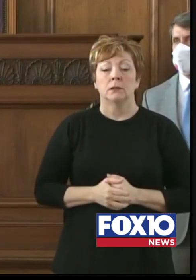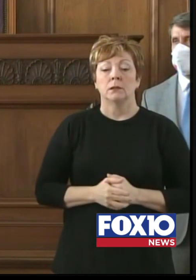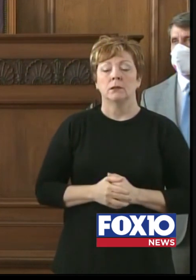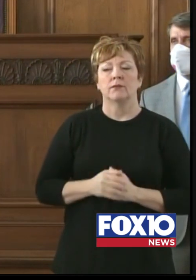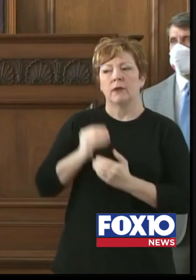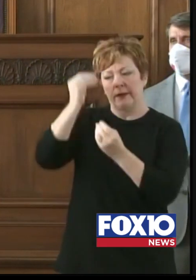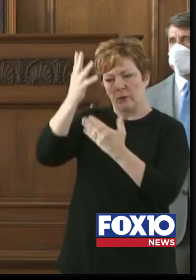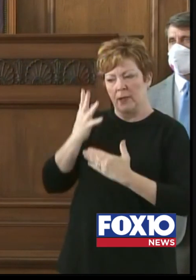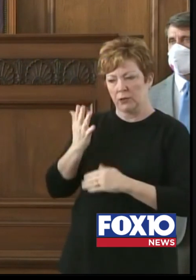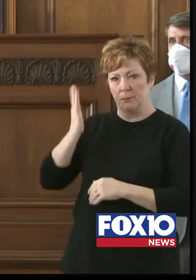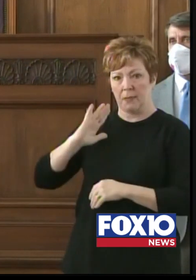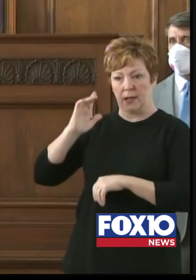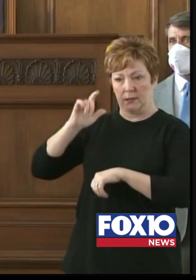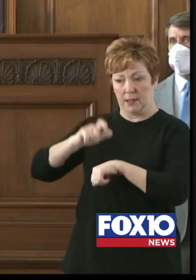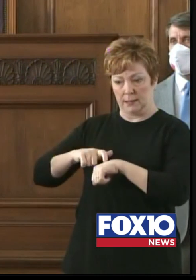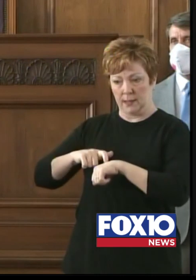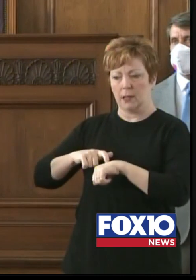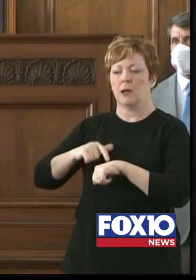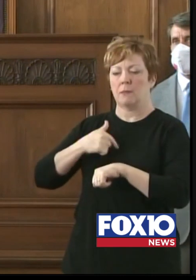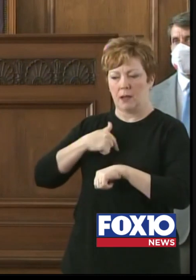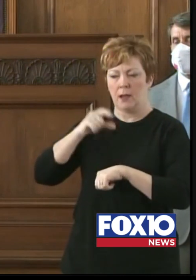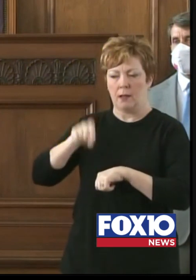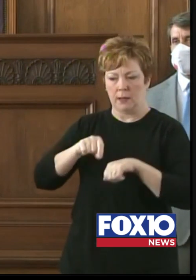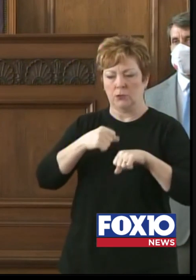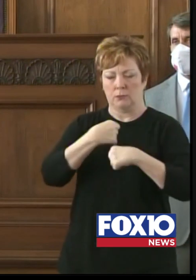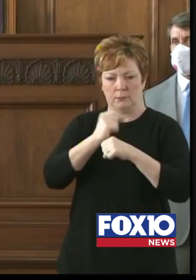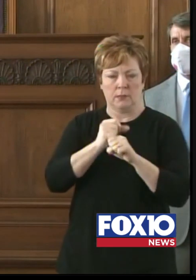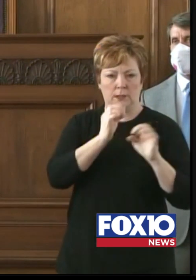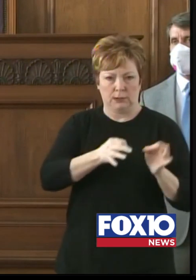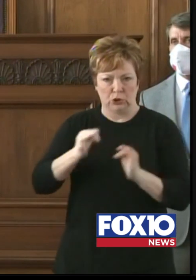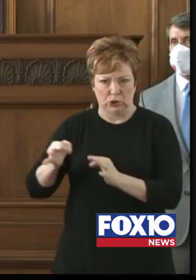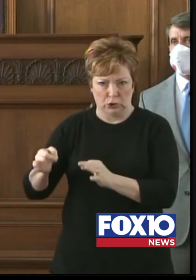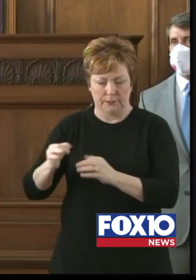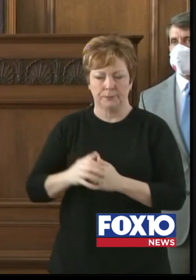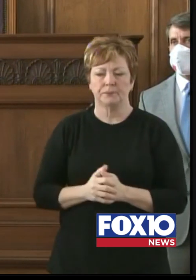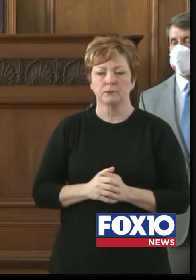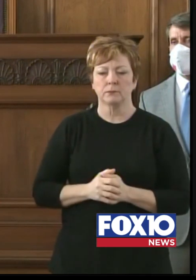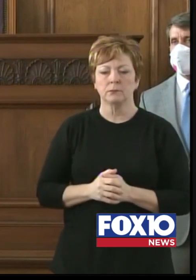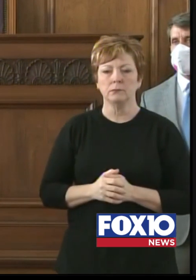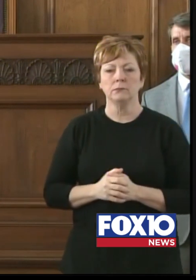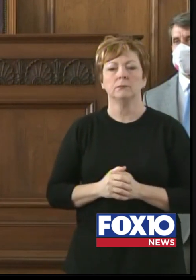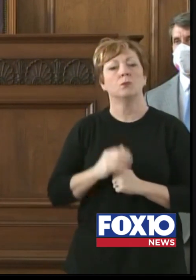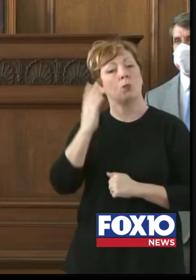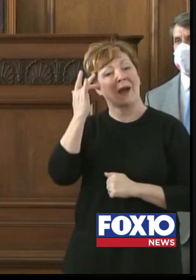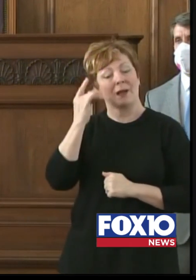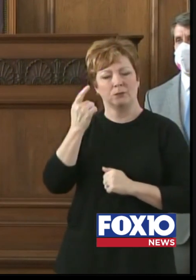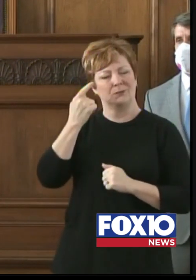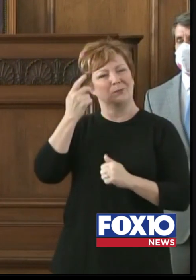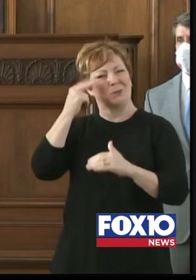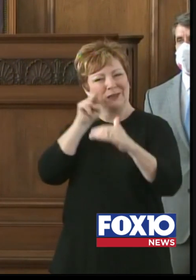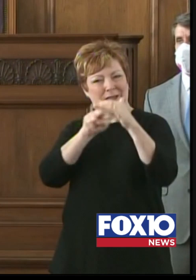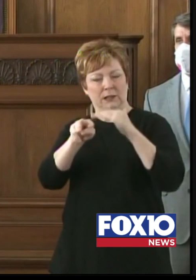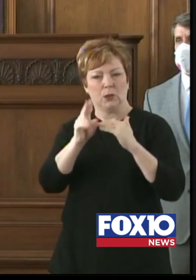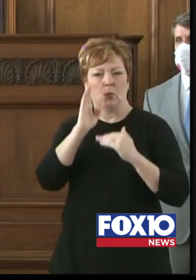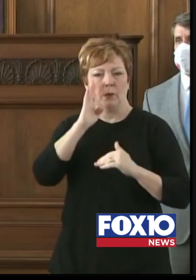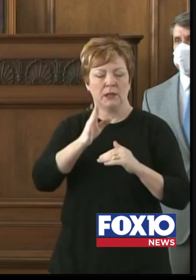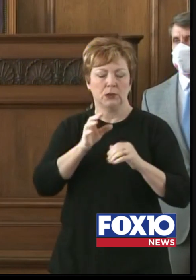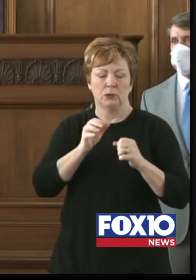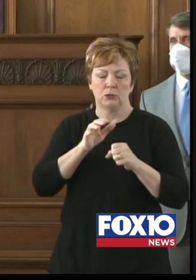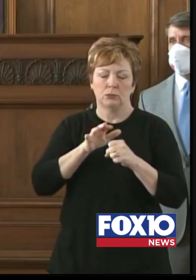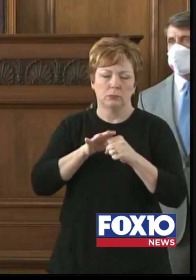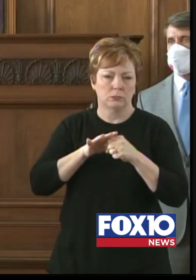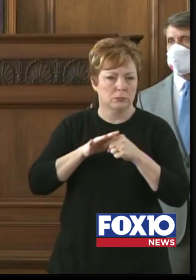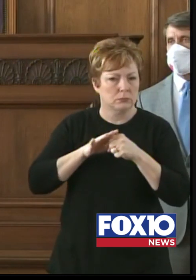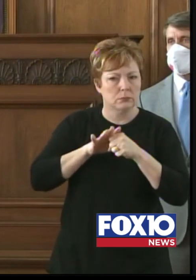the time to slow the spread and to mitigate the once-predicted hospital surge. Folks, believe that all